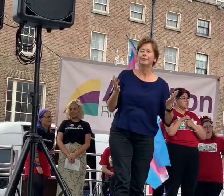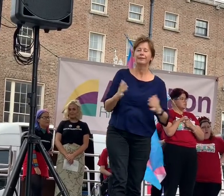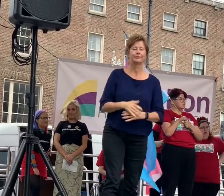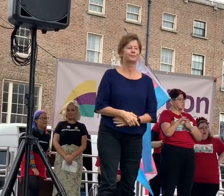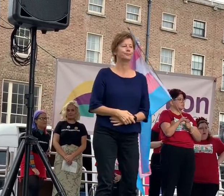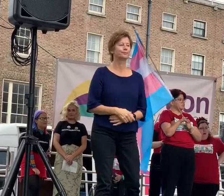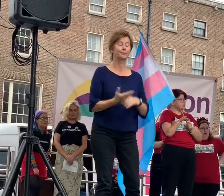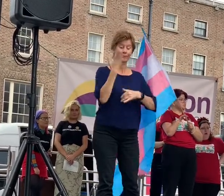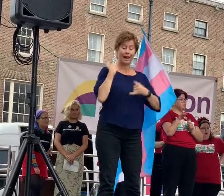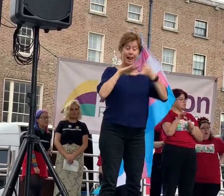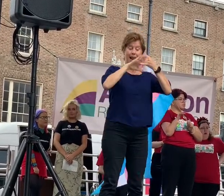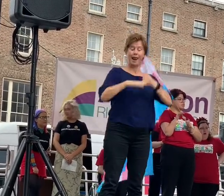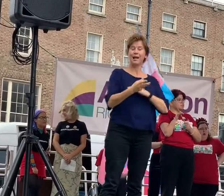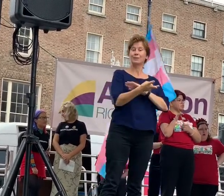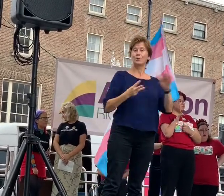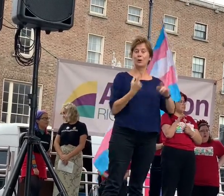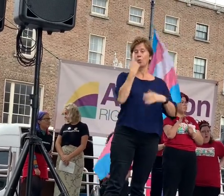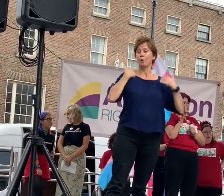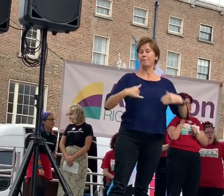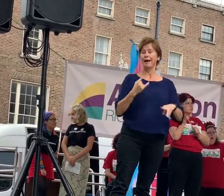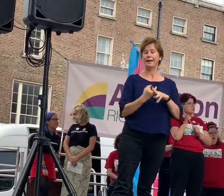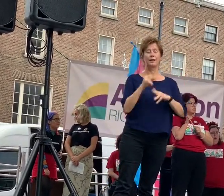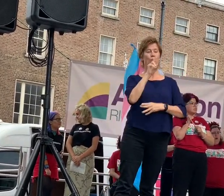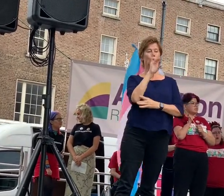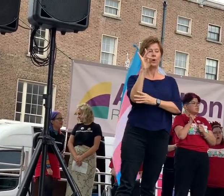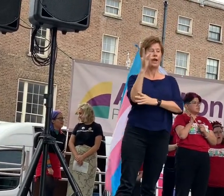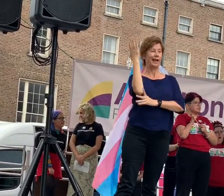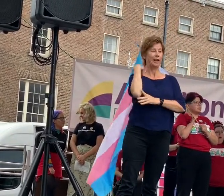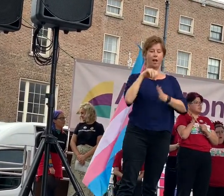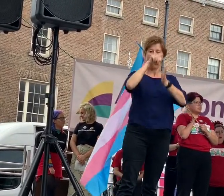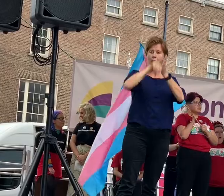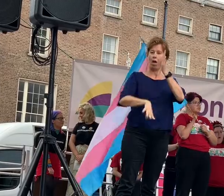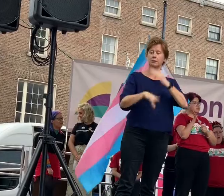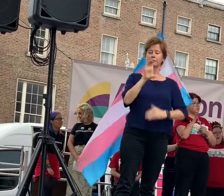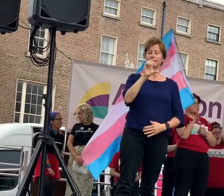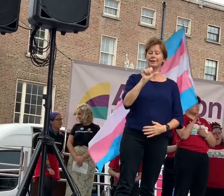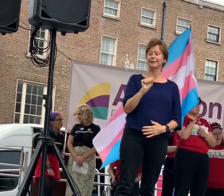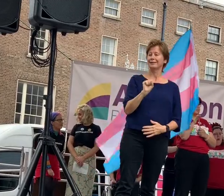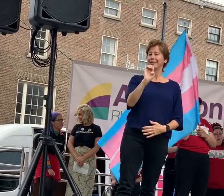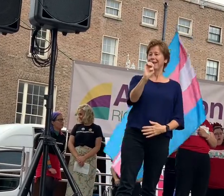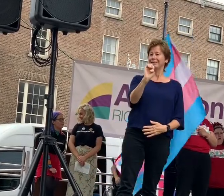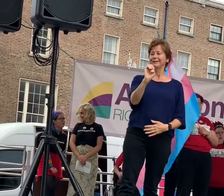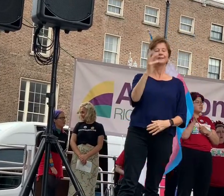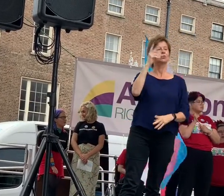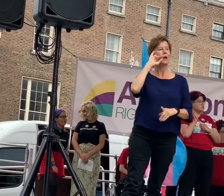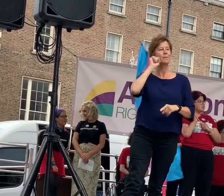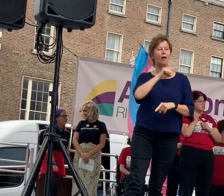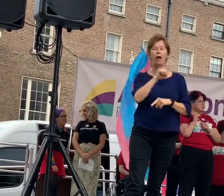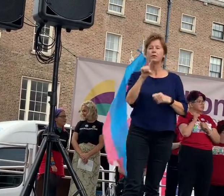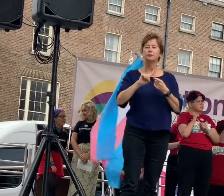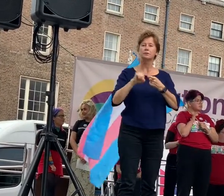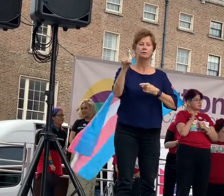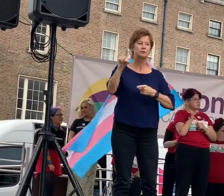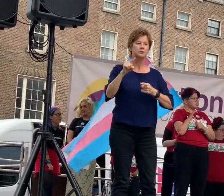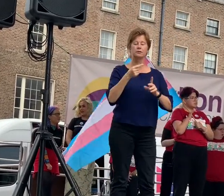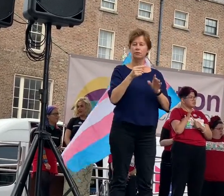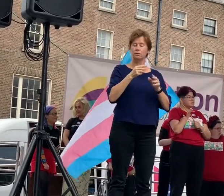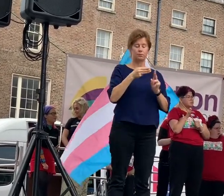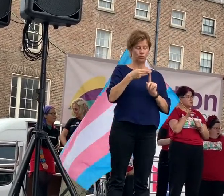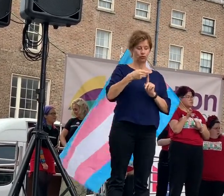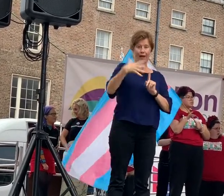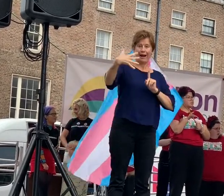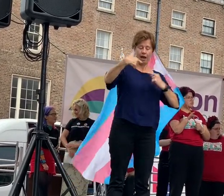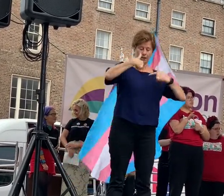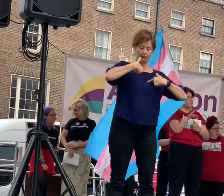lost a case to be recognised as the father of the child that he gave birth to. His gender is